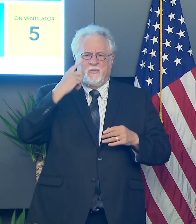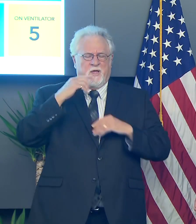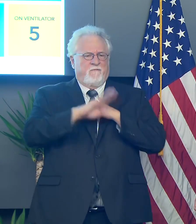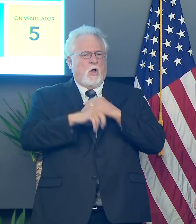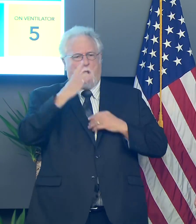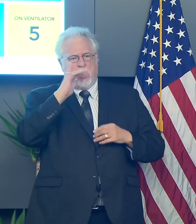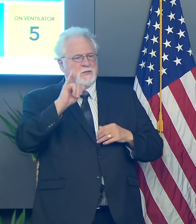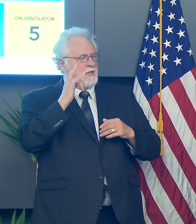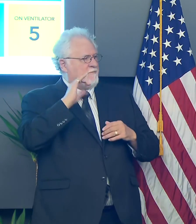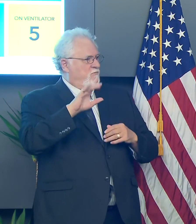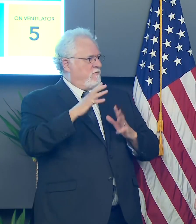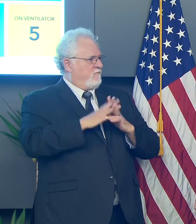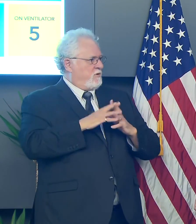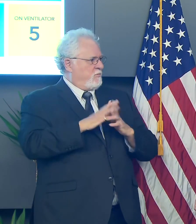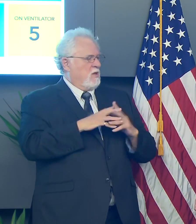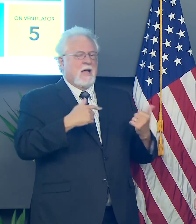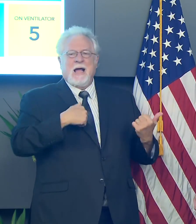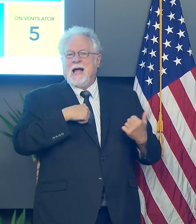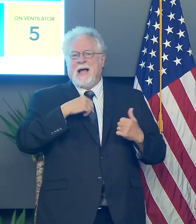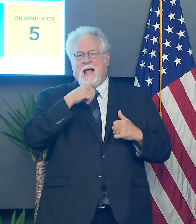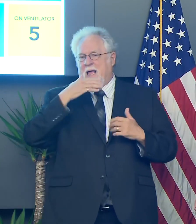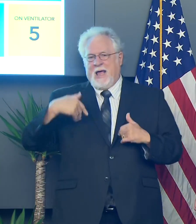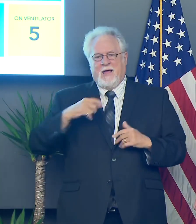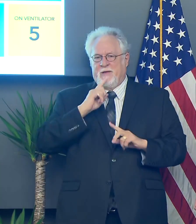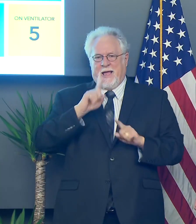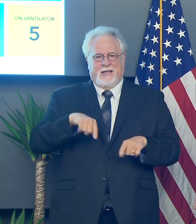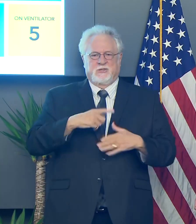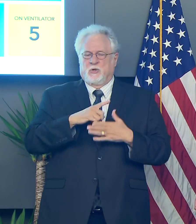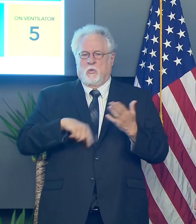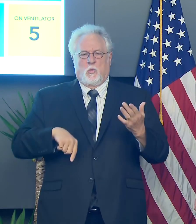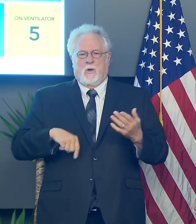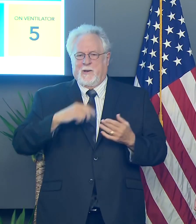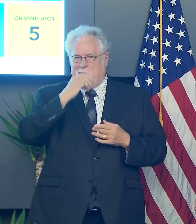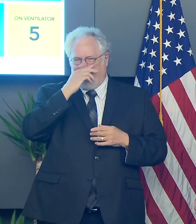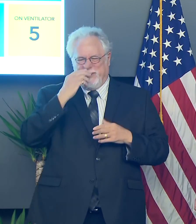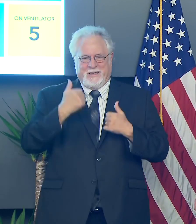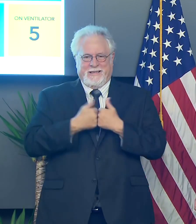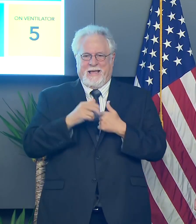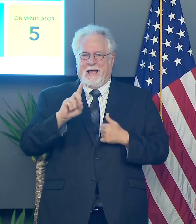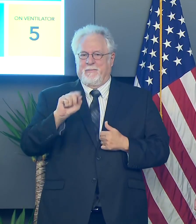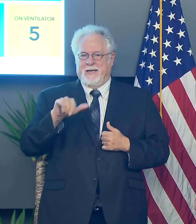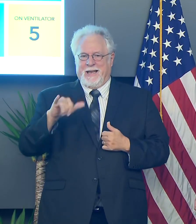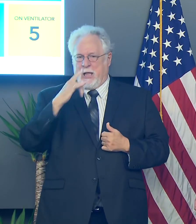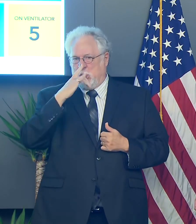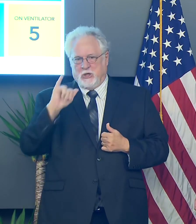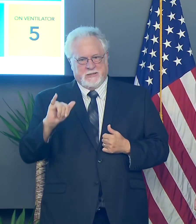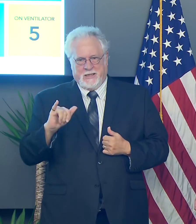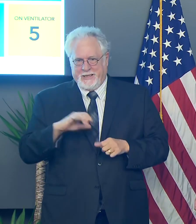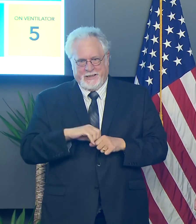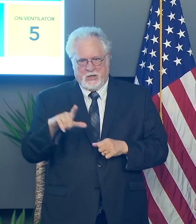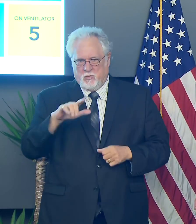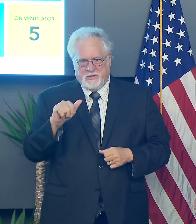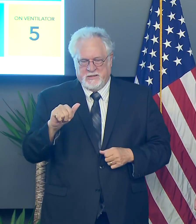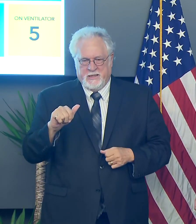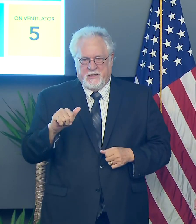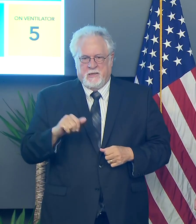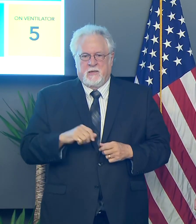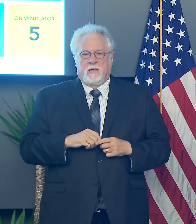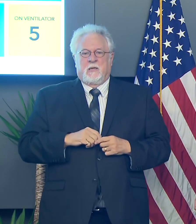looks like? Yeah. Uh, I don't yet have an answer as to what, um, game day is going to look like in Louisiana.